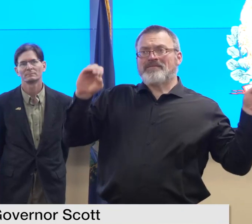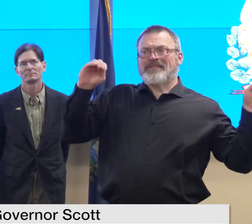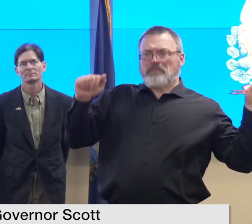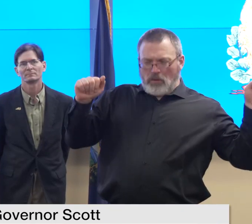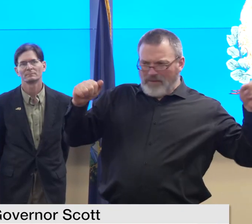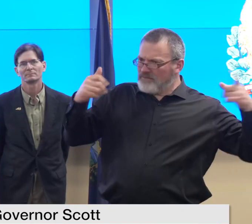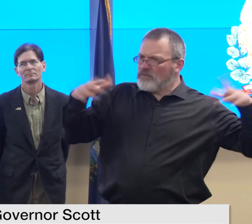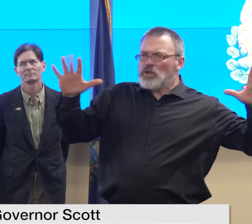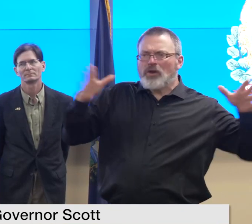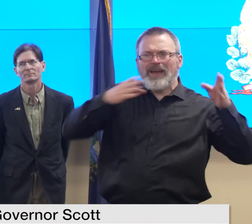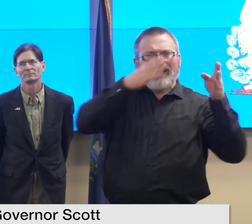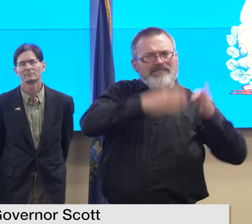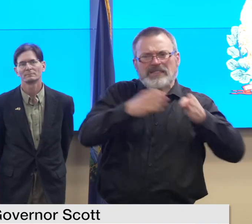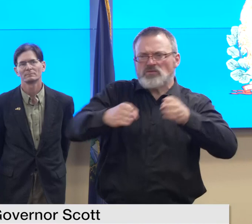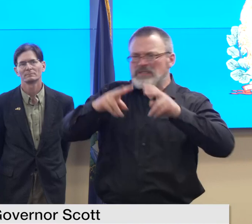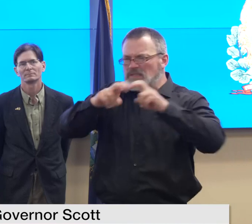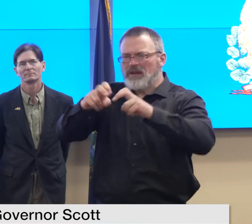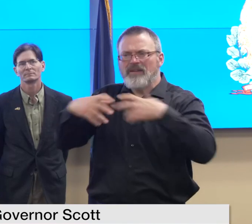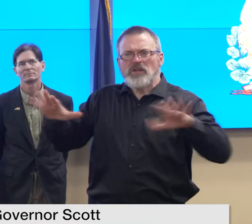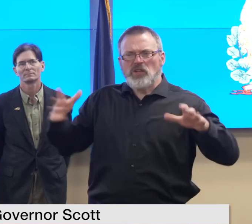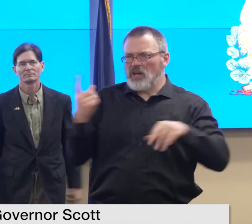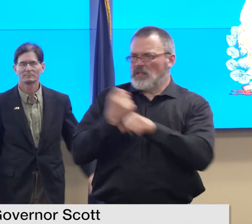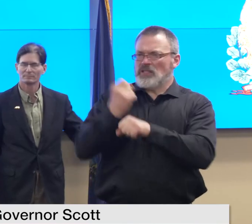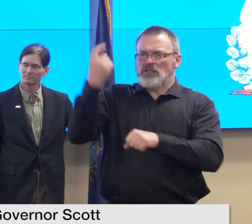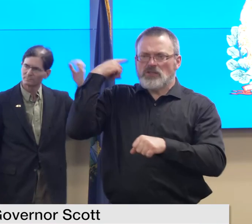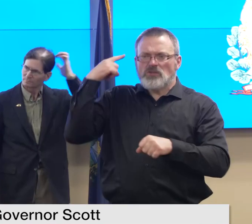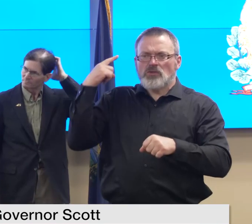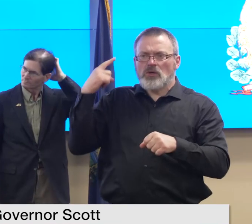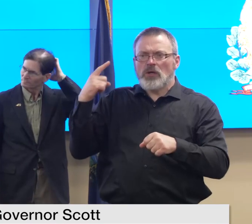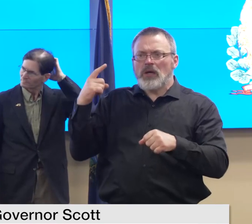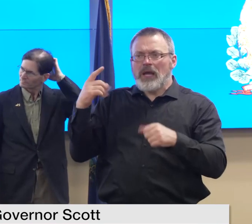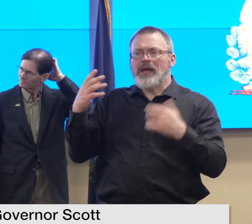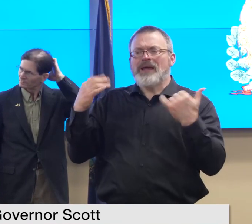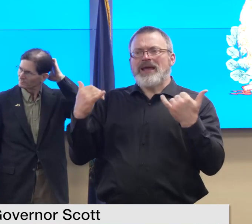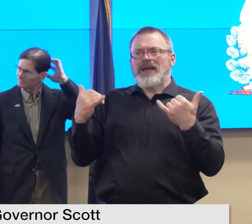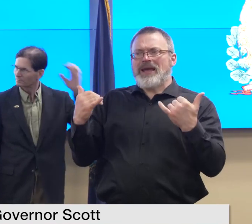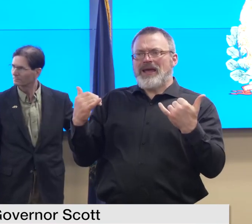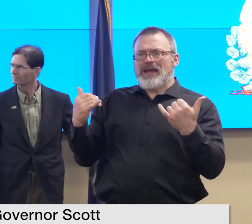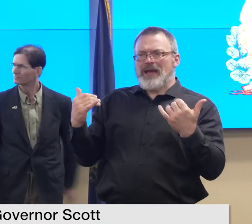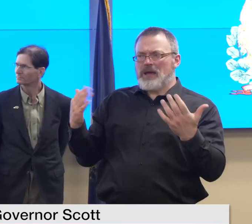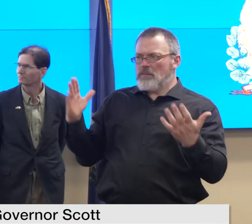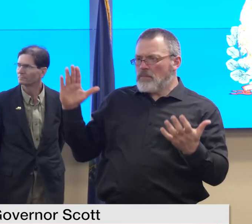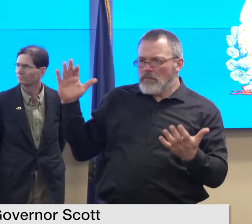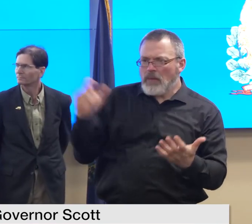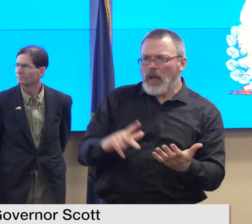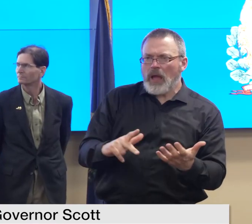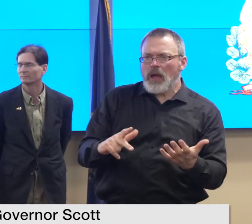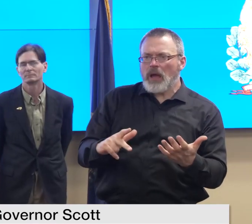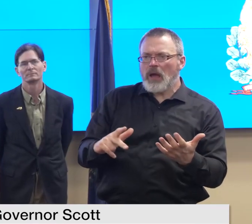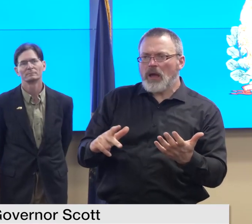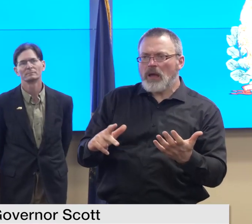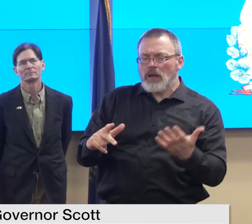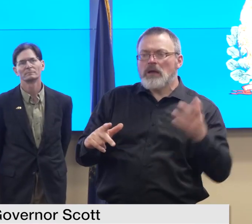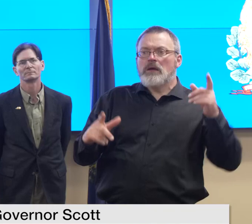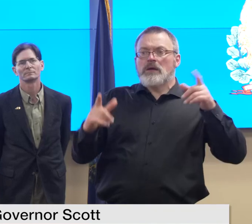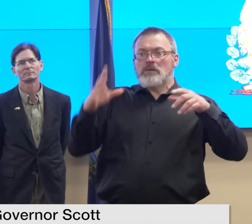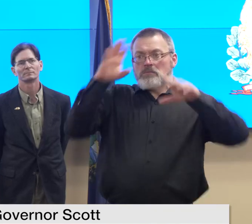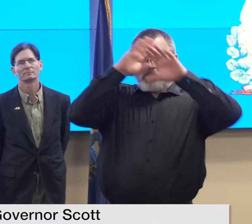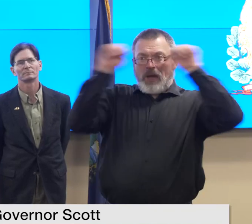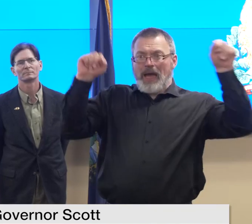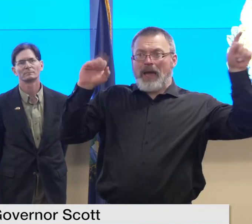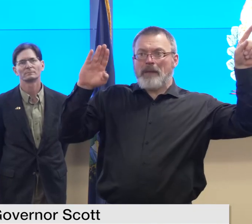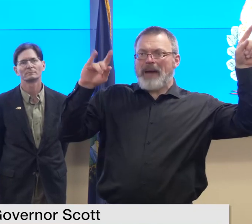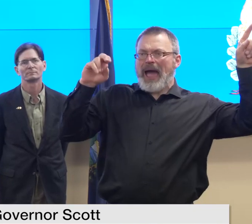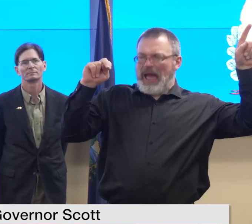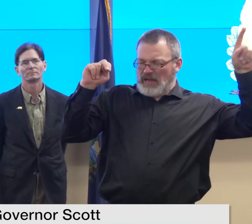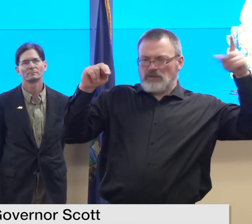assessments they were already boots on the ground um you know the president biden i believe had already declared a major